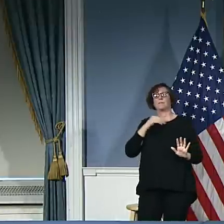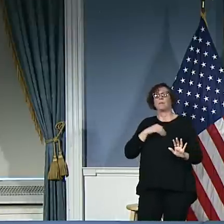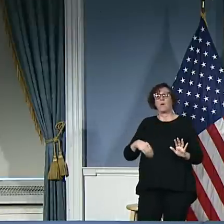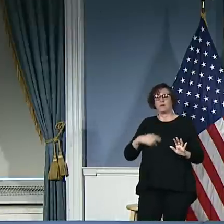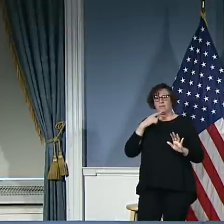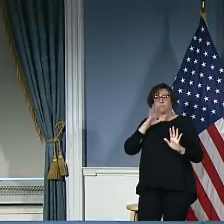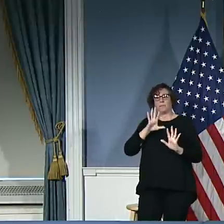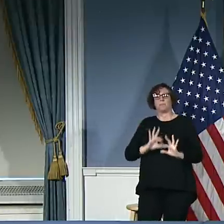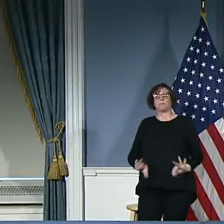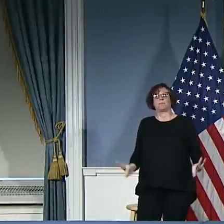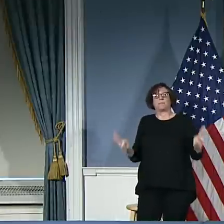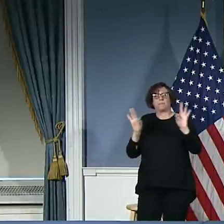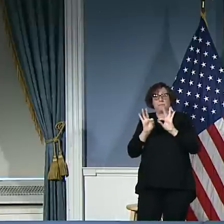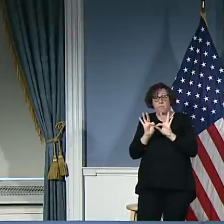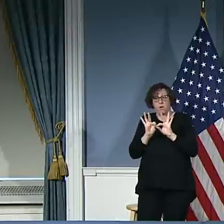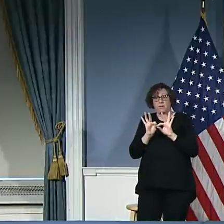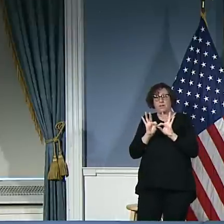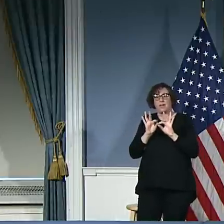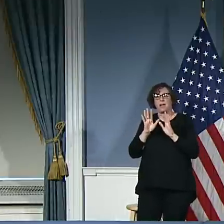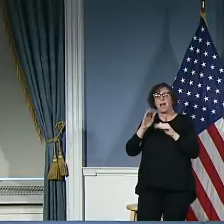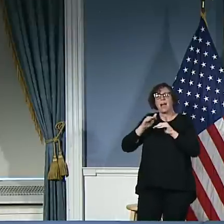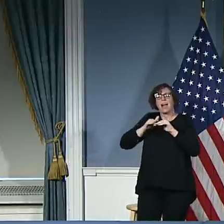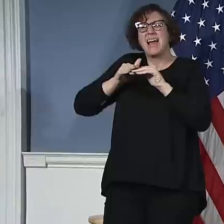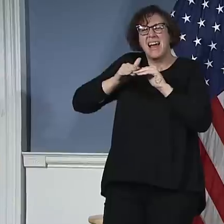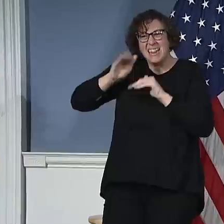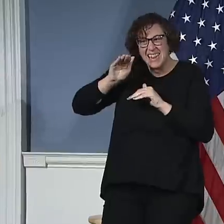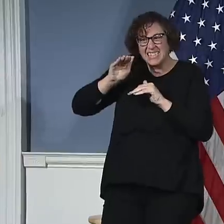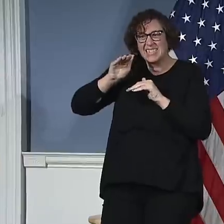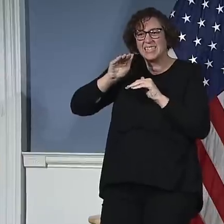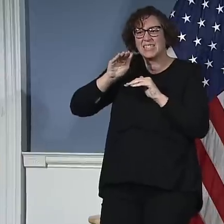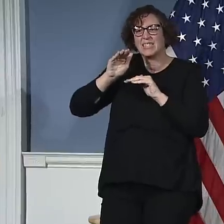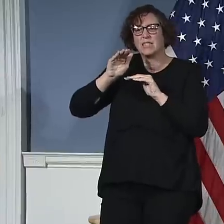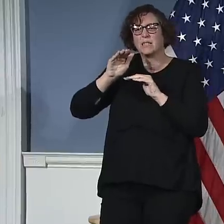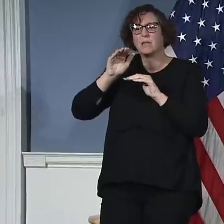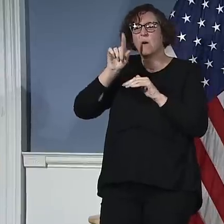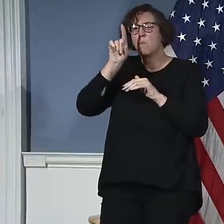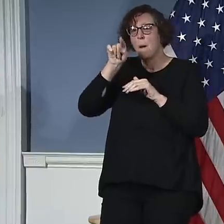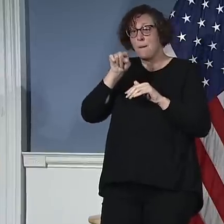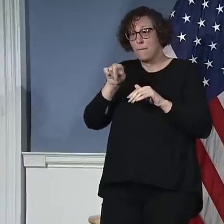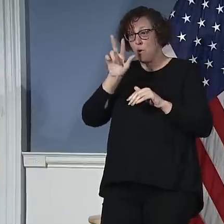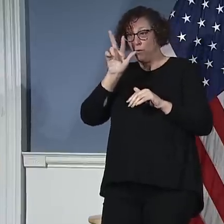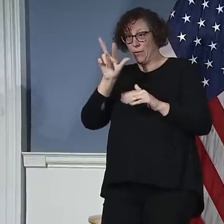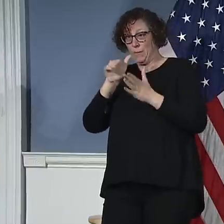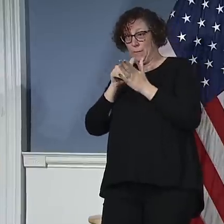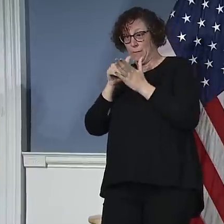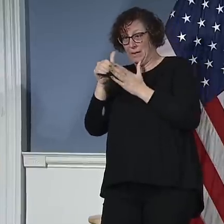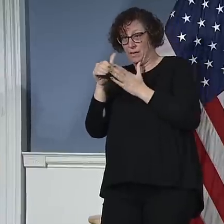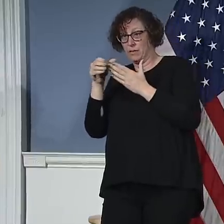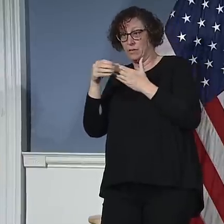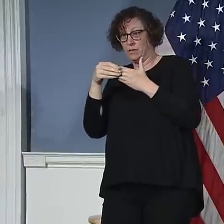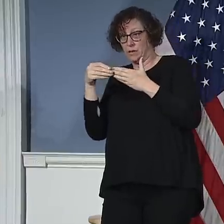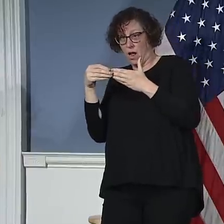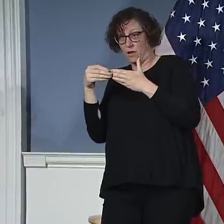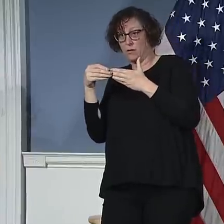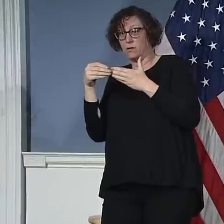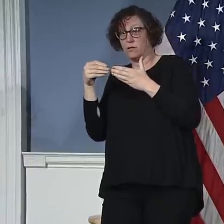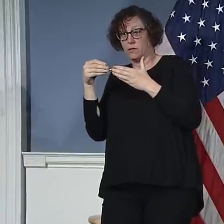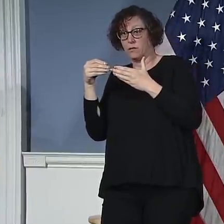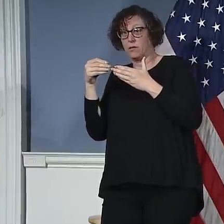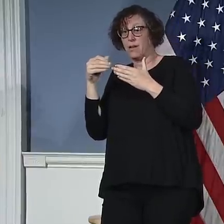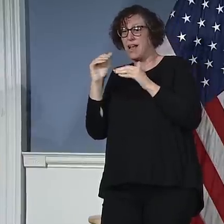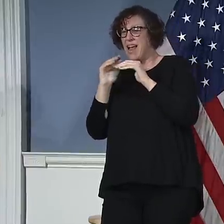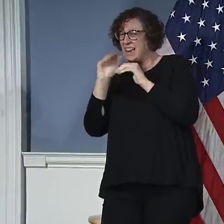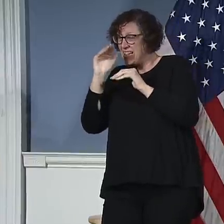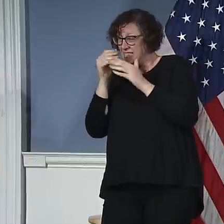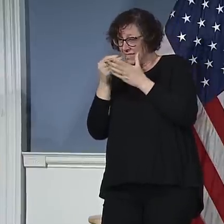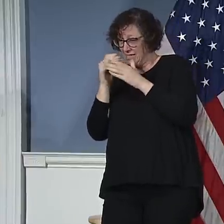least, $1.3 billion. That number could change at any point in the budget process that's going to play out over the next